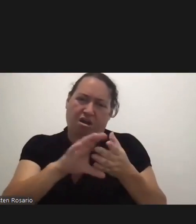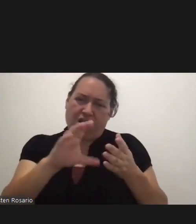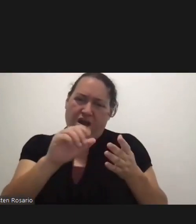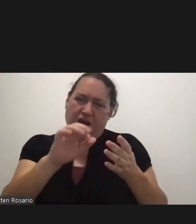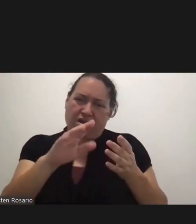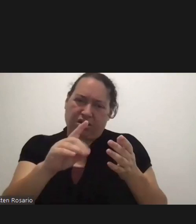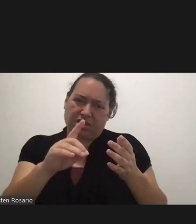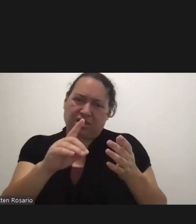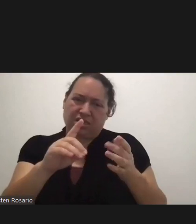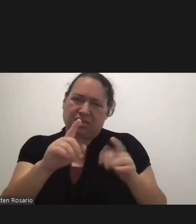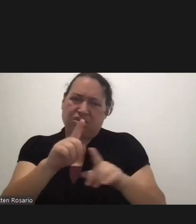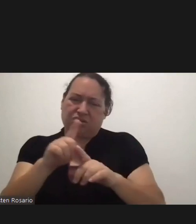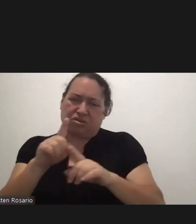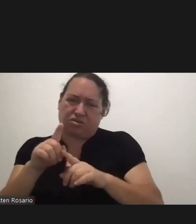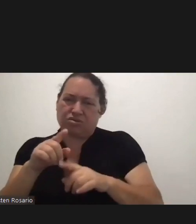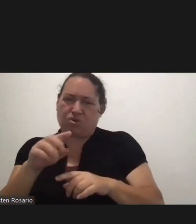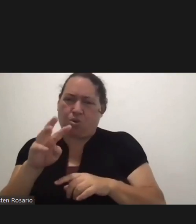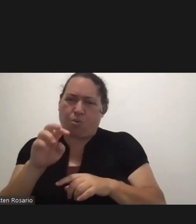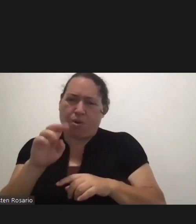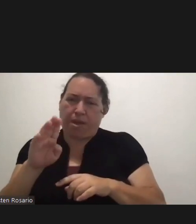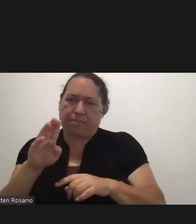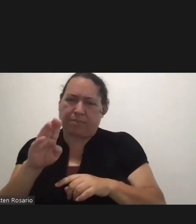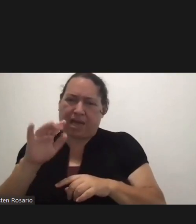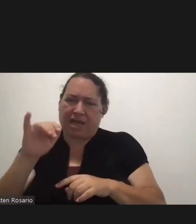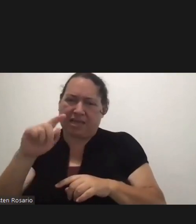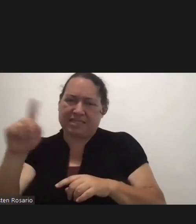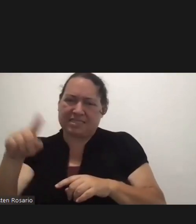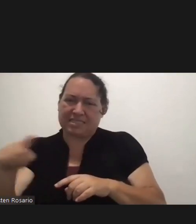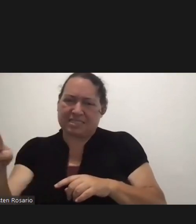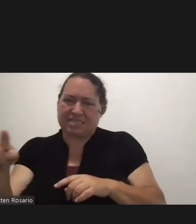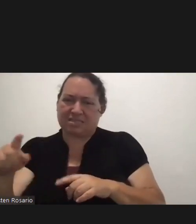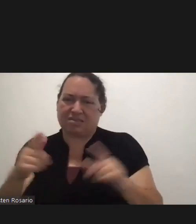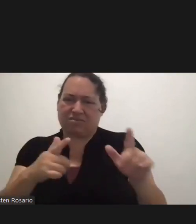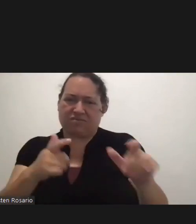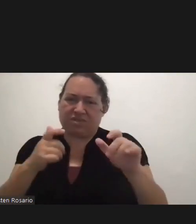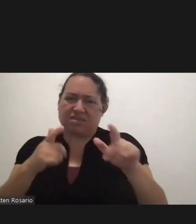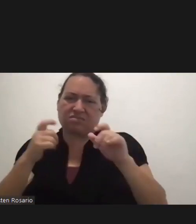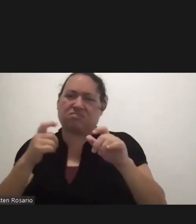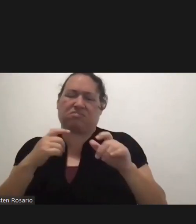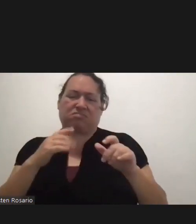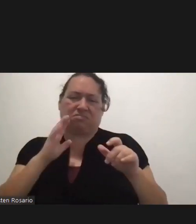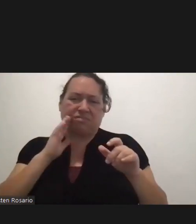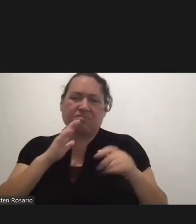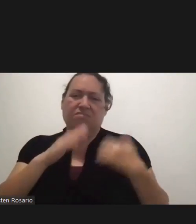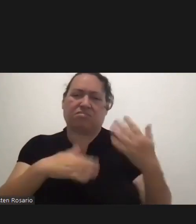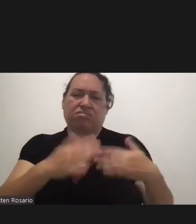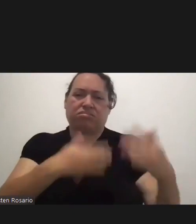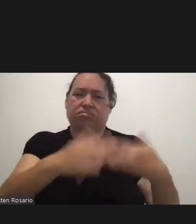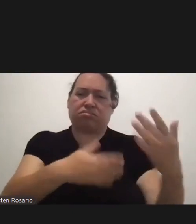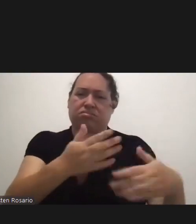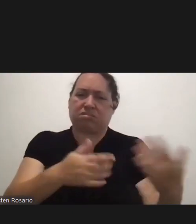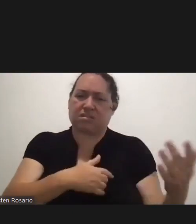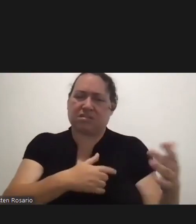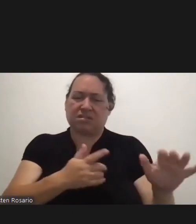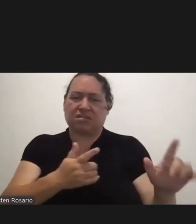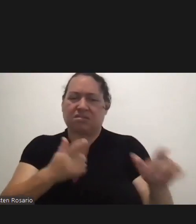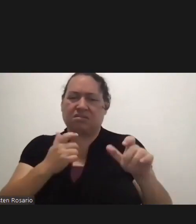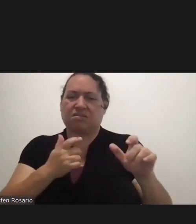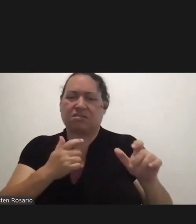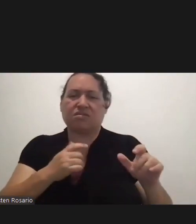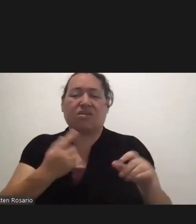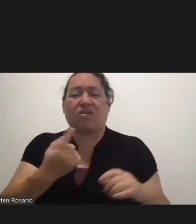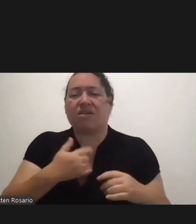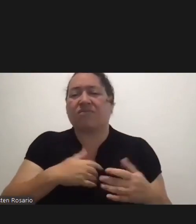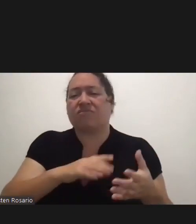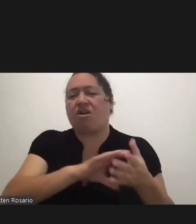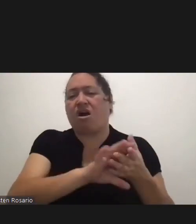WebIZ report, then it's going to be very quick to query you and you just go right through. But if you only have the card, then